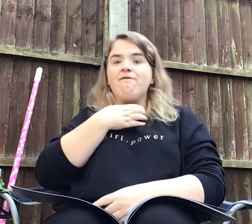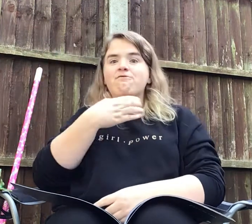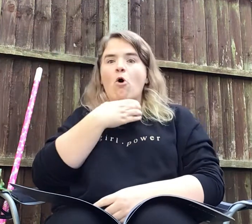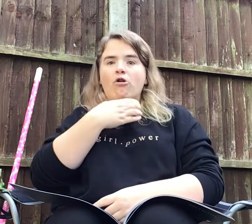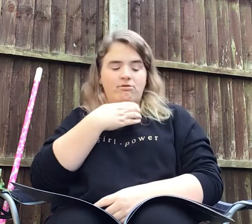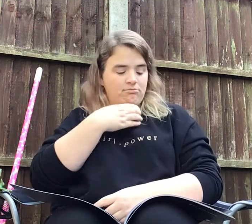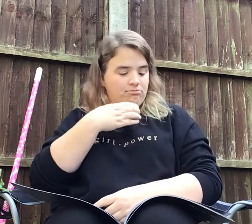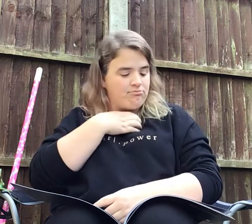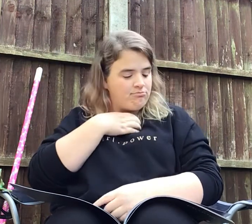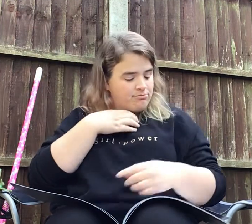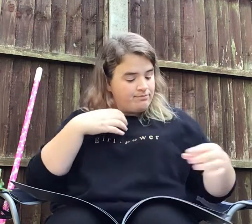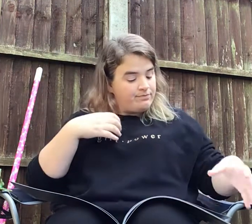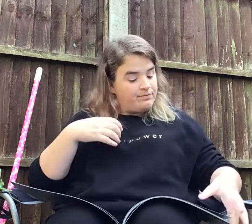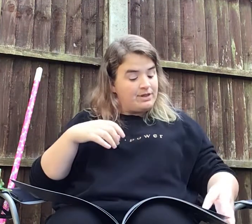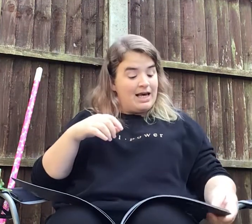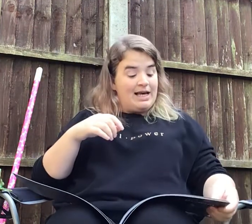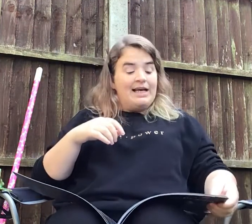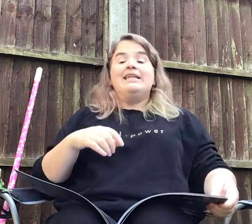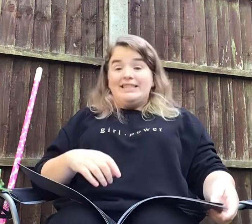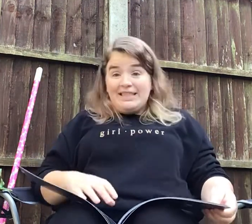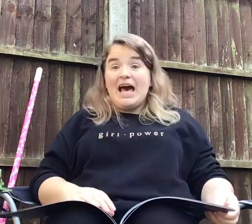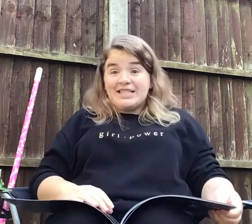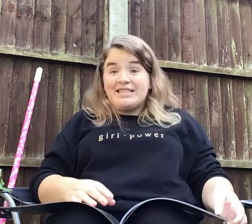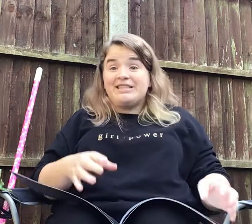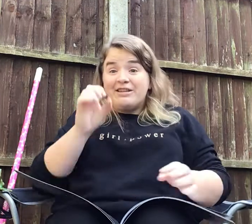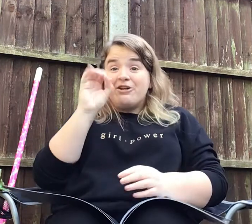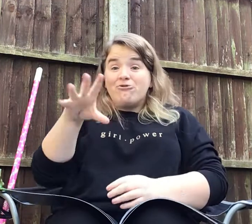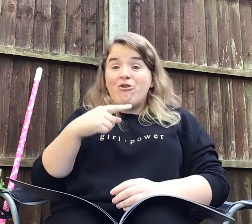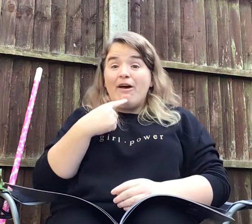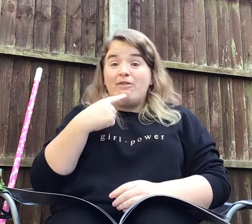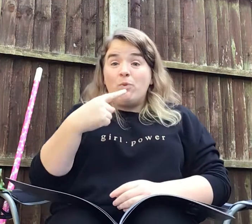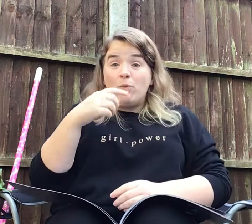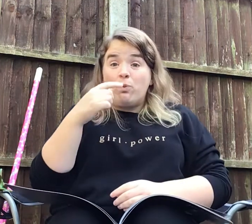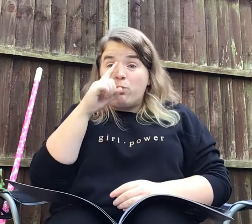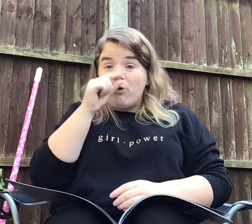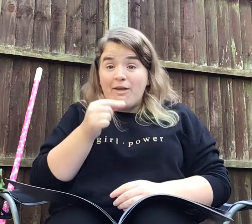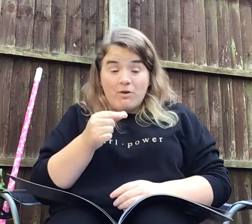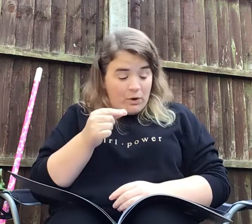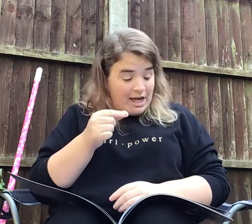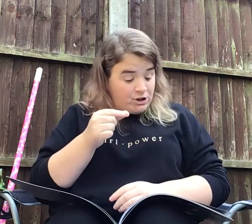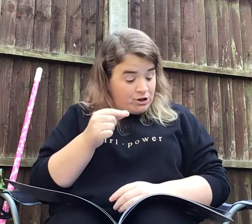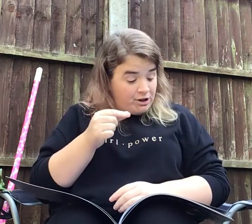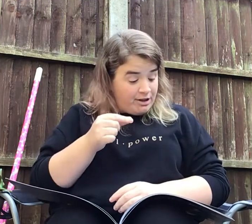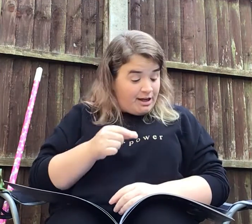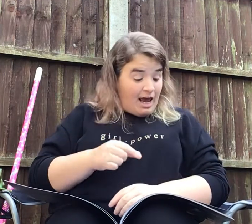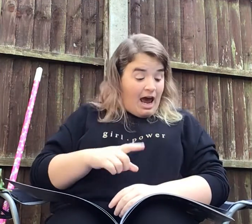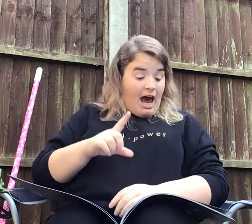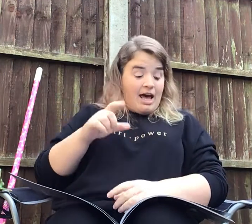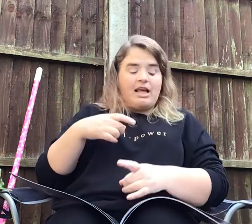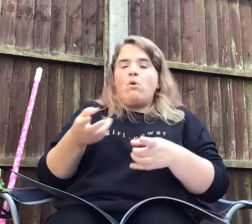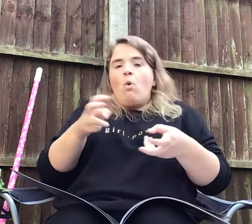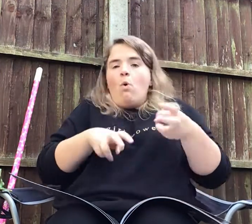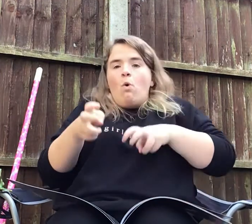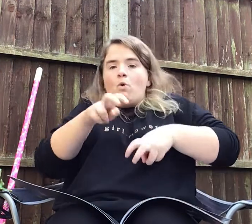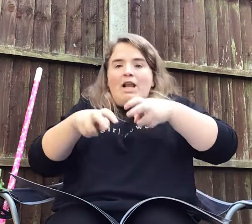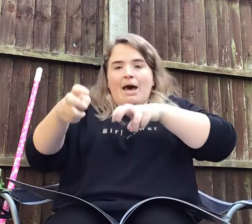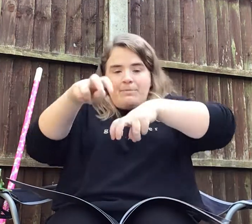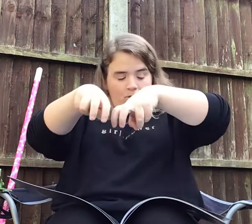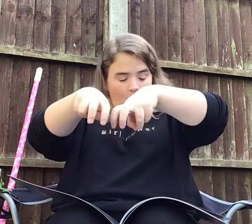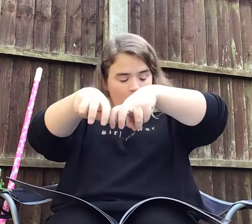frog. Yes! cried the witch, and they all clambered on.